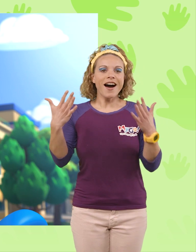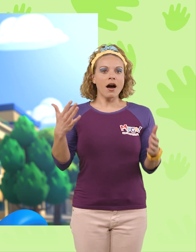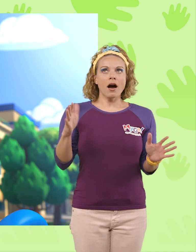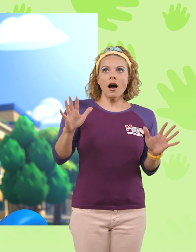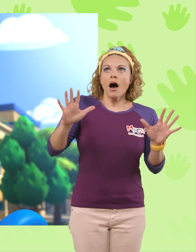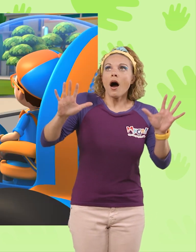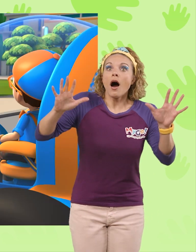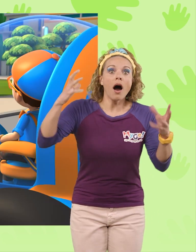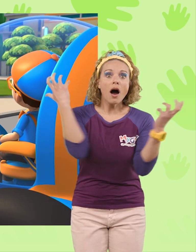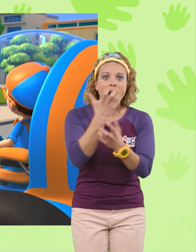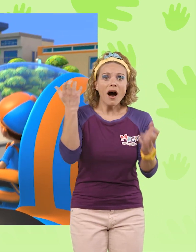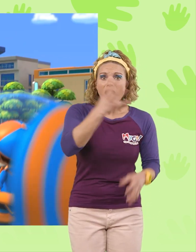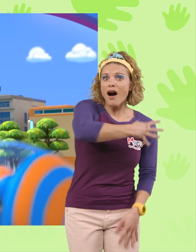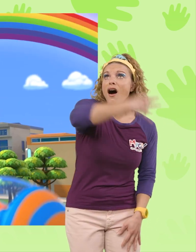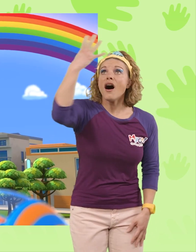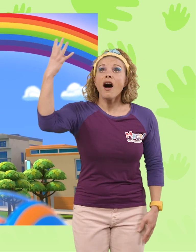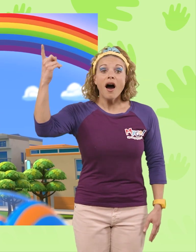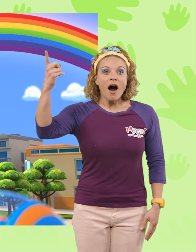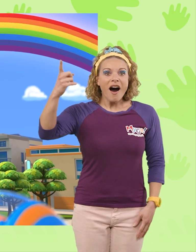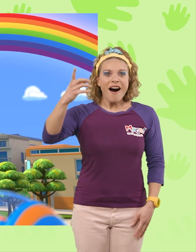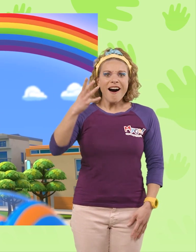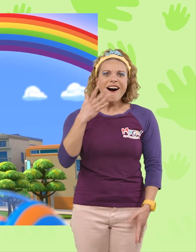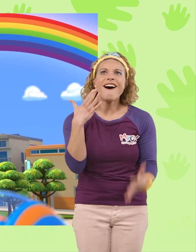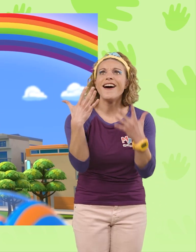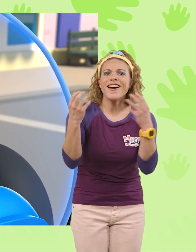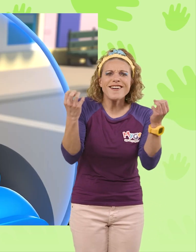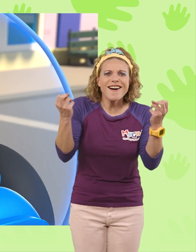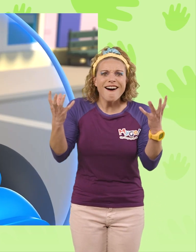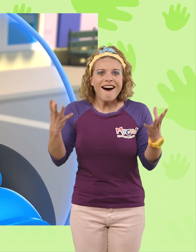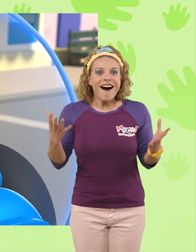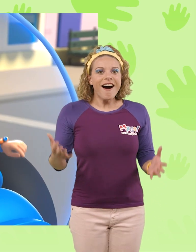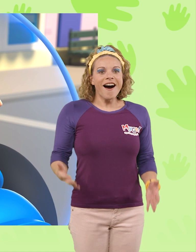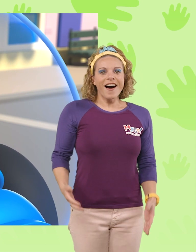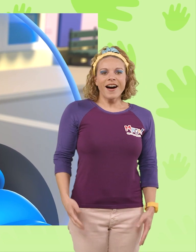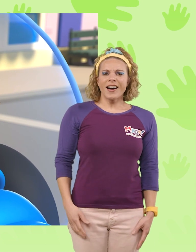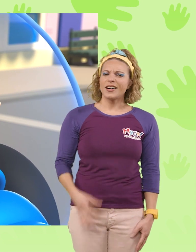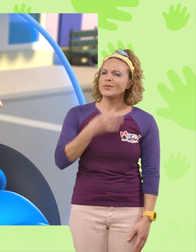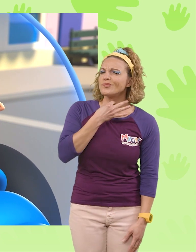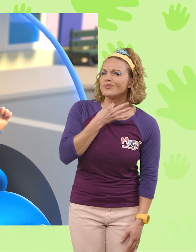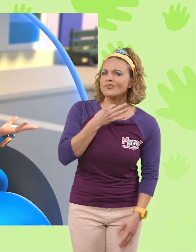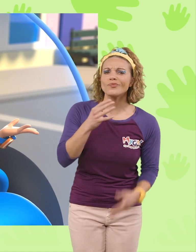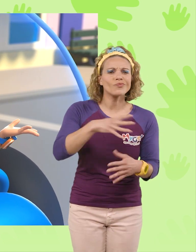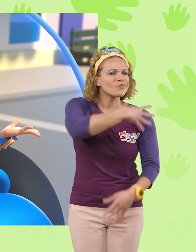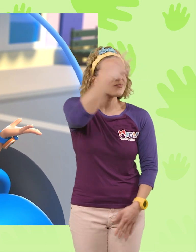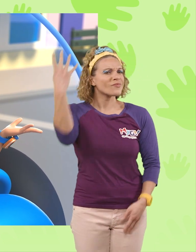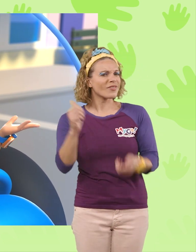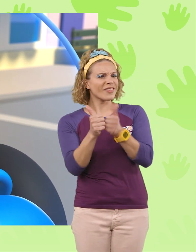Whoa! A rainbow! So many colors! I wonder, how does a rainbow get